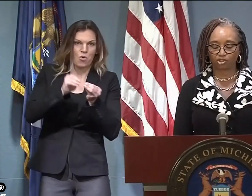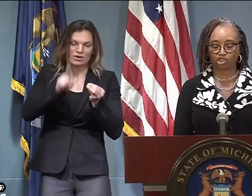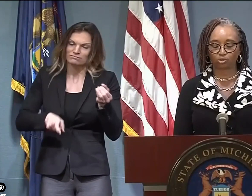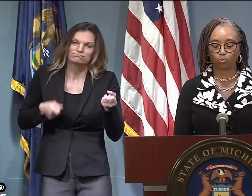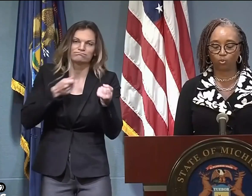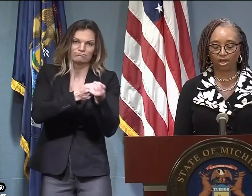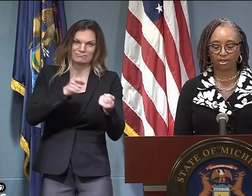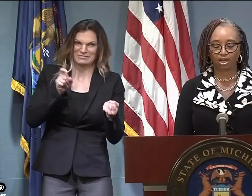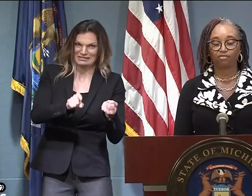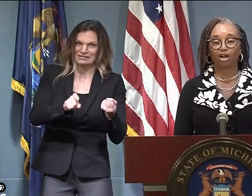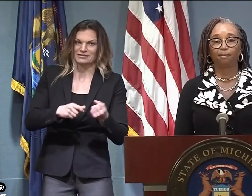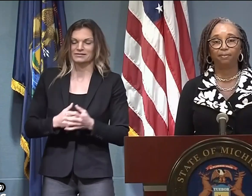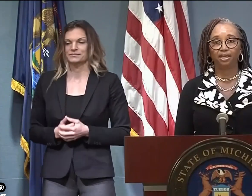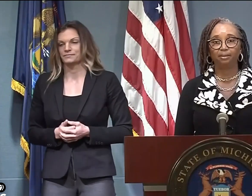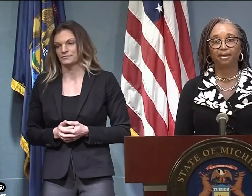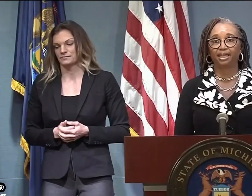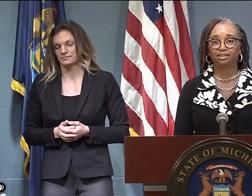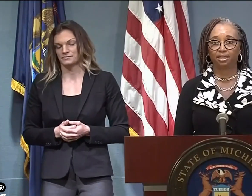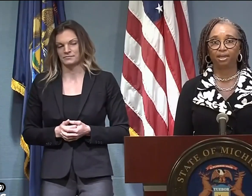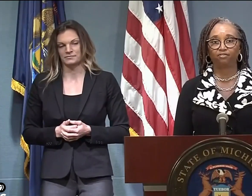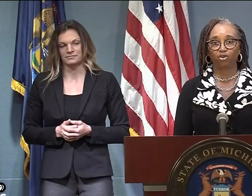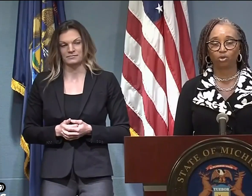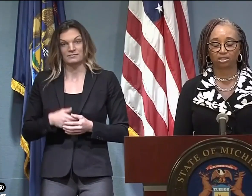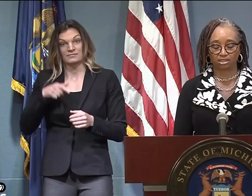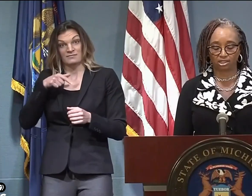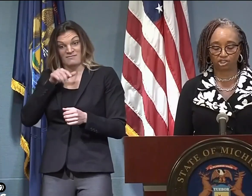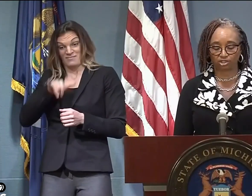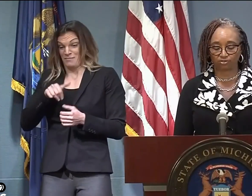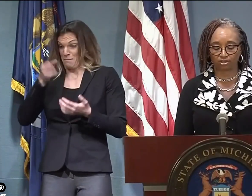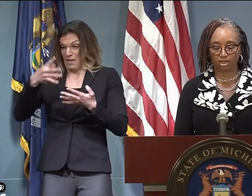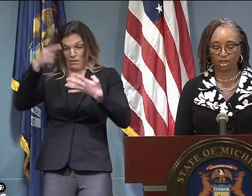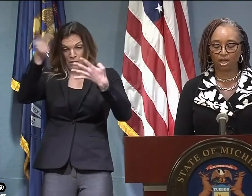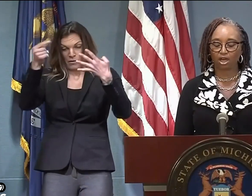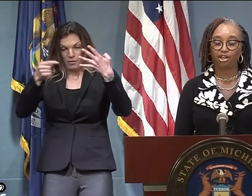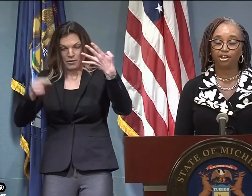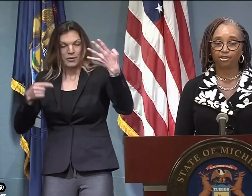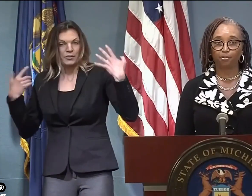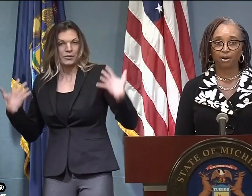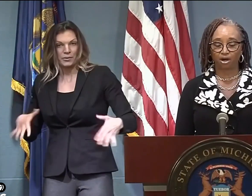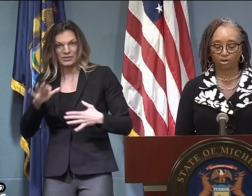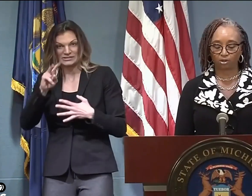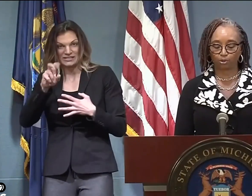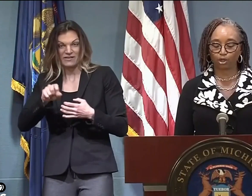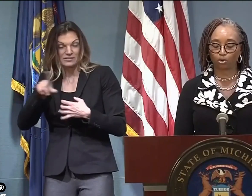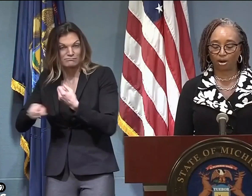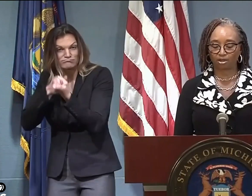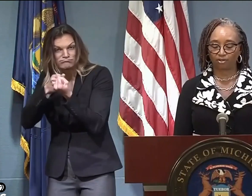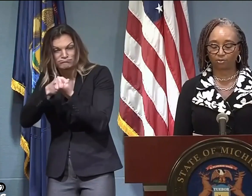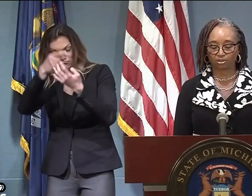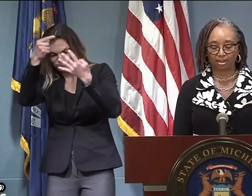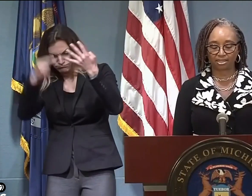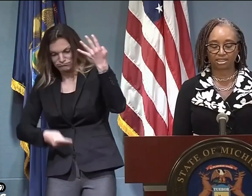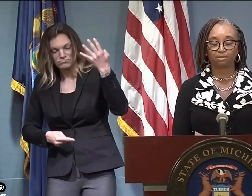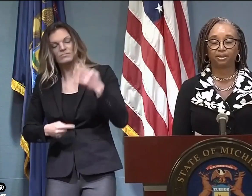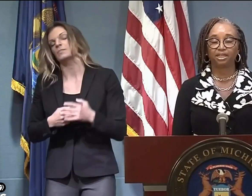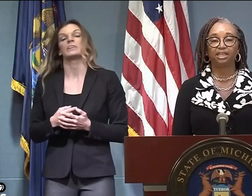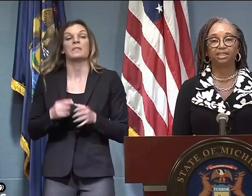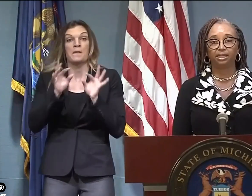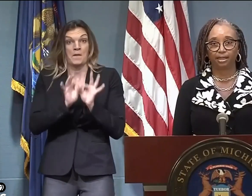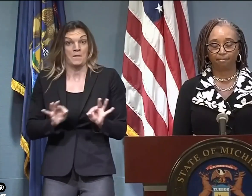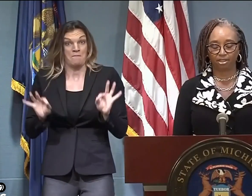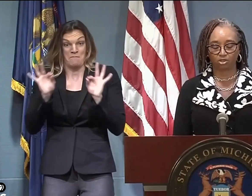Our COVID-19 testing effort is just one of our many pandemic-focused initiatives. Another